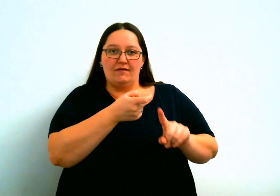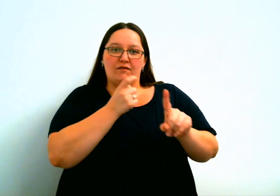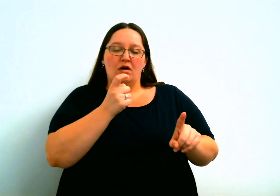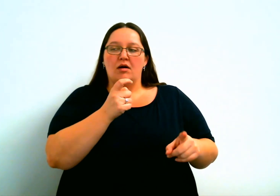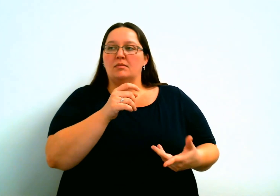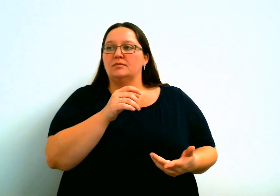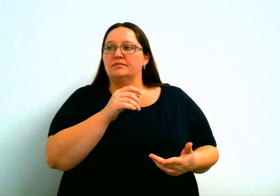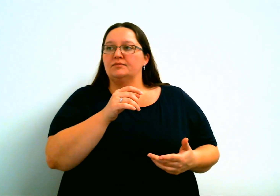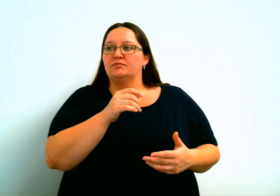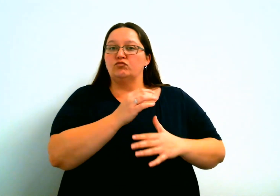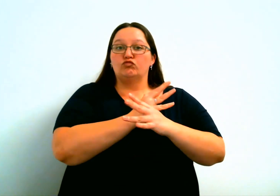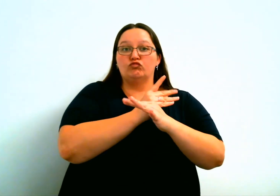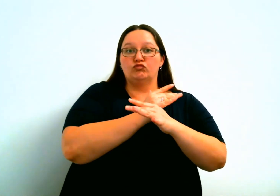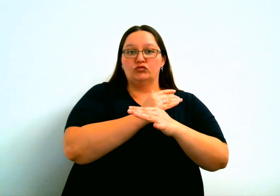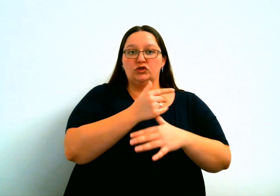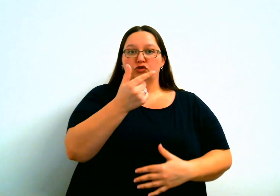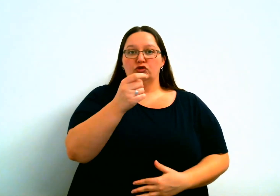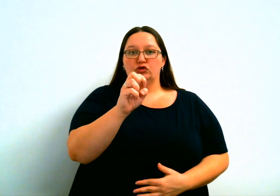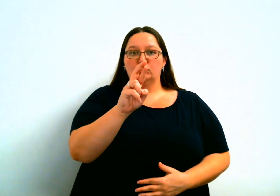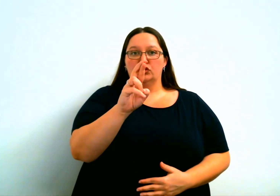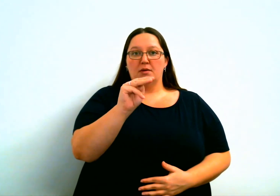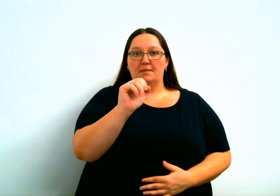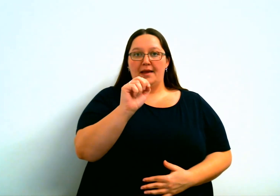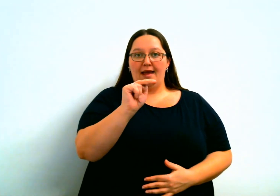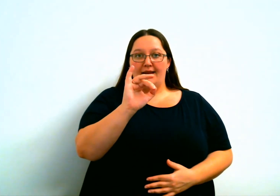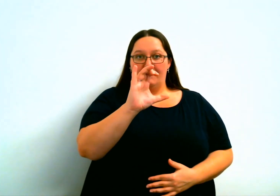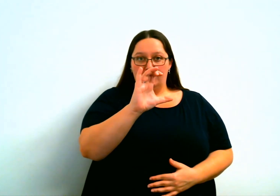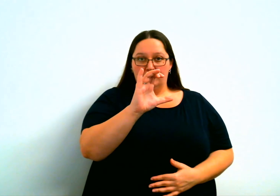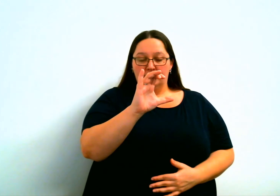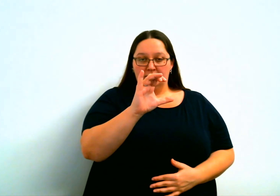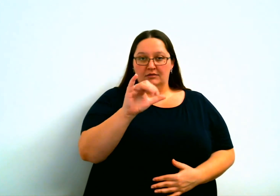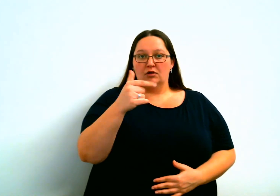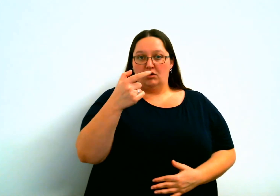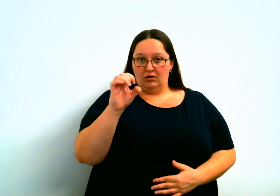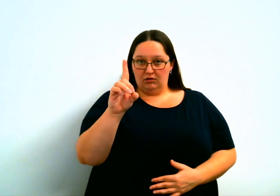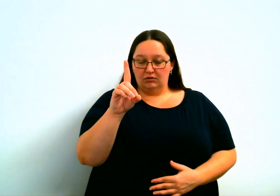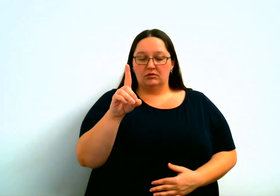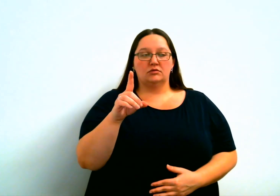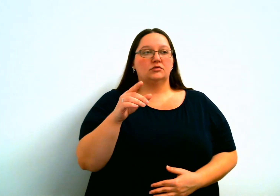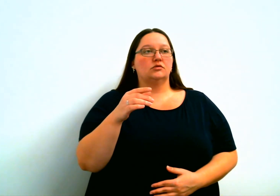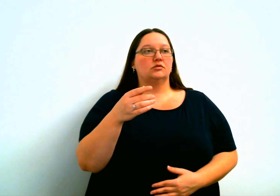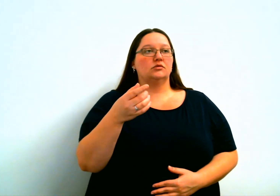The Anglo-Saxons changed the days of the week to honor the Germanic gods.